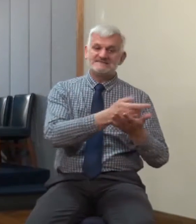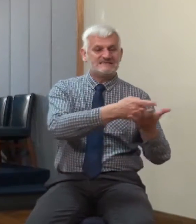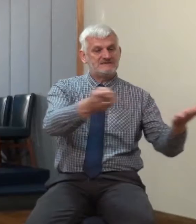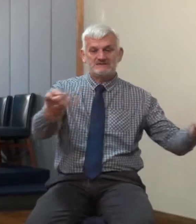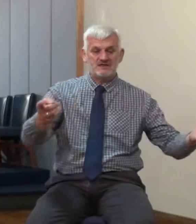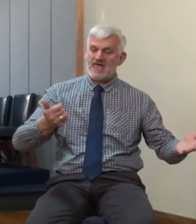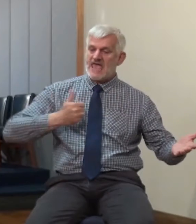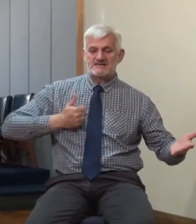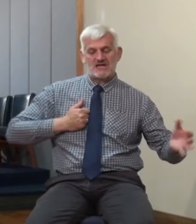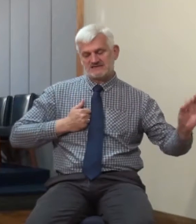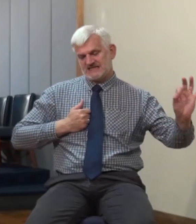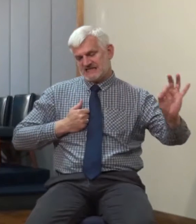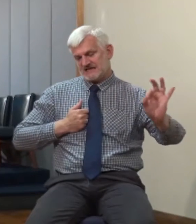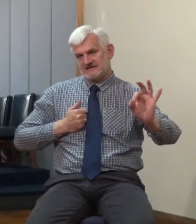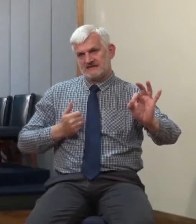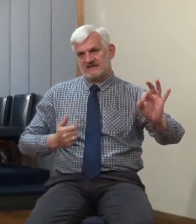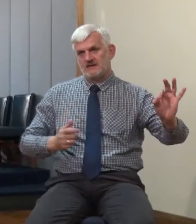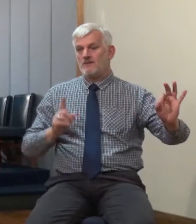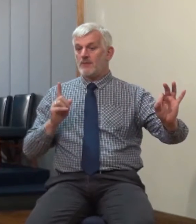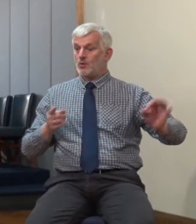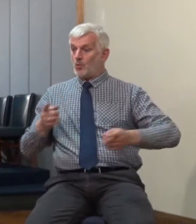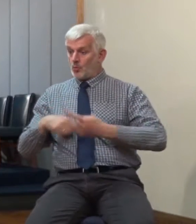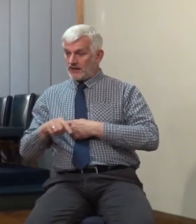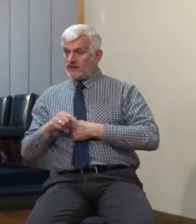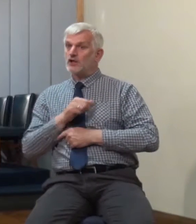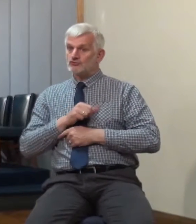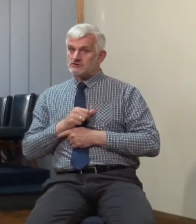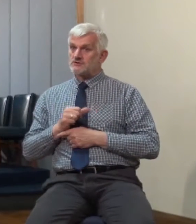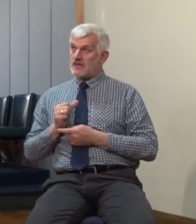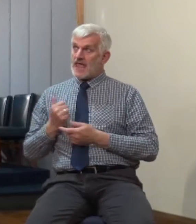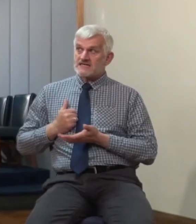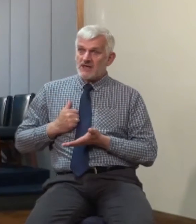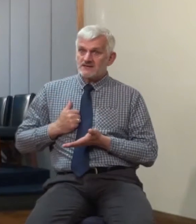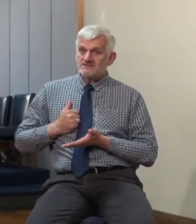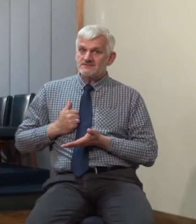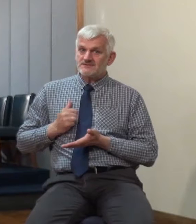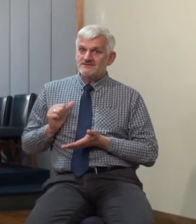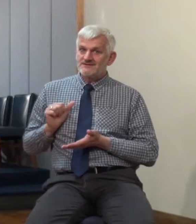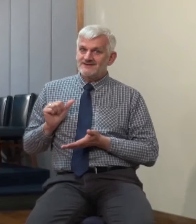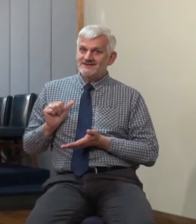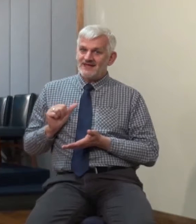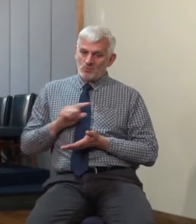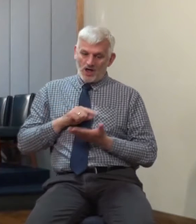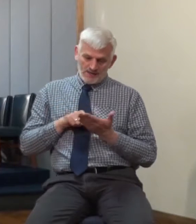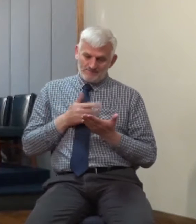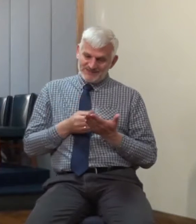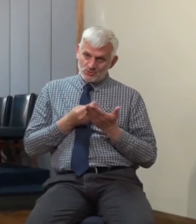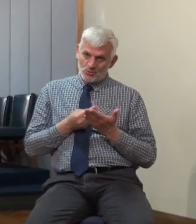by believers, because we're so clearly taught. But even we know not when. The